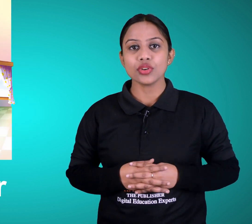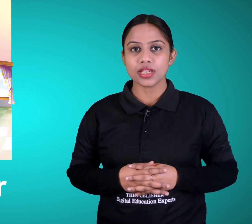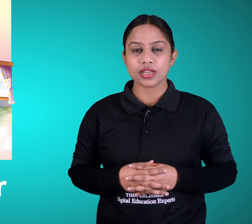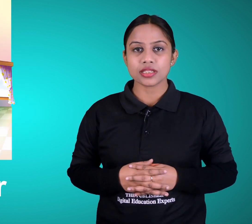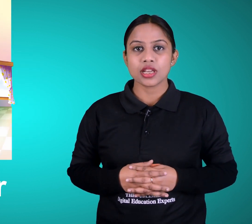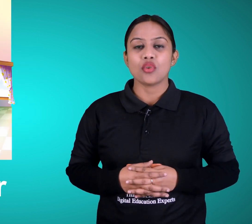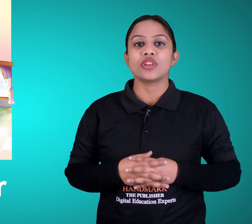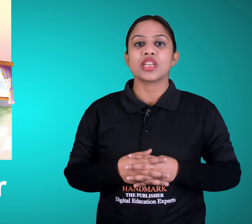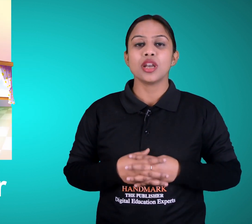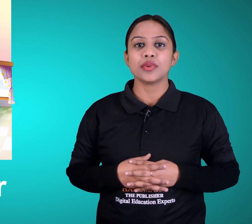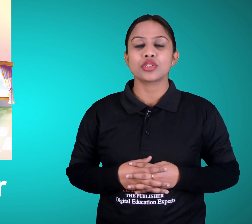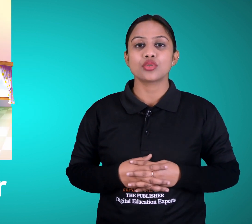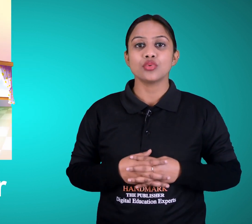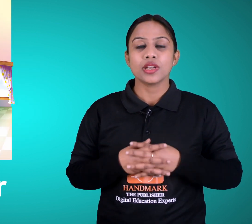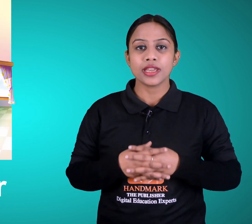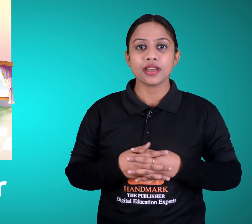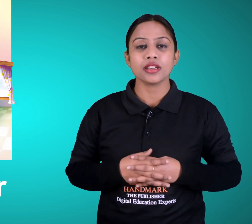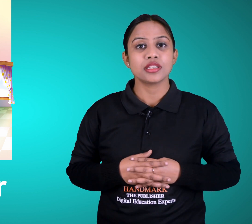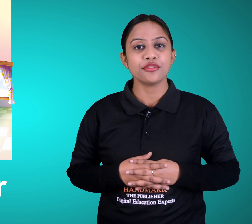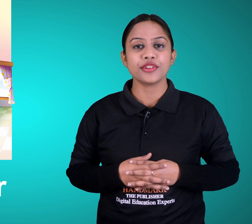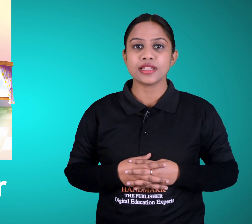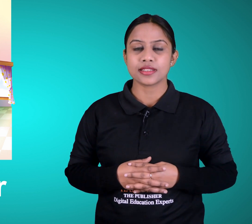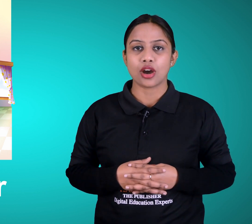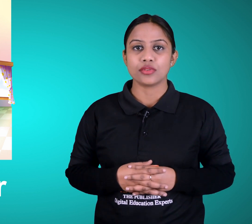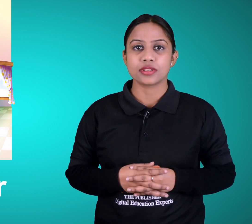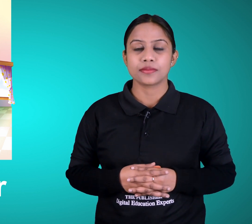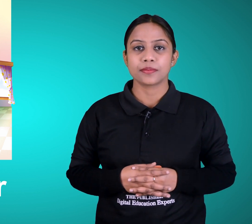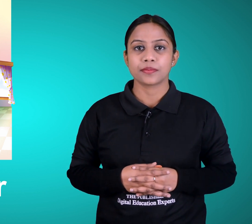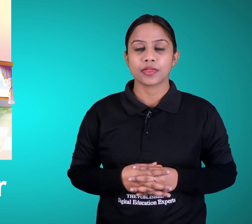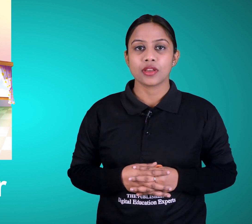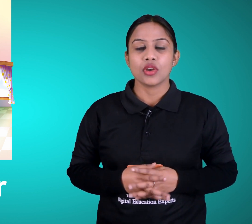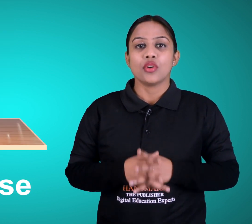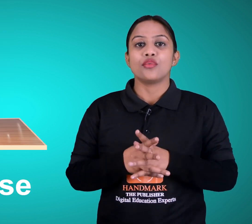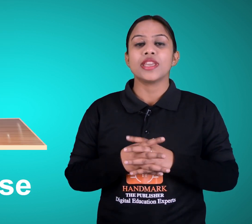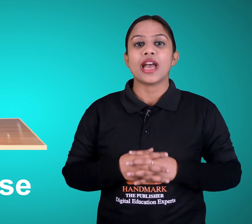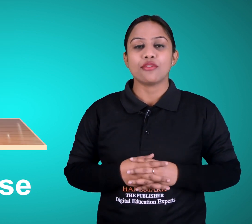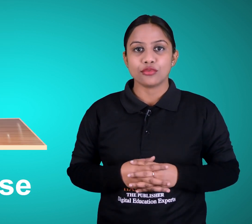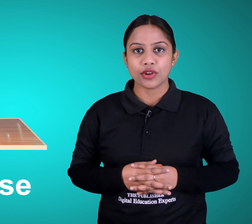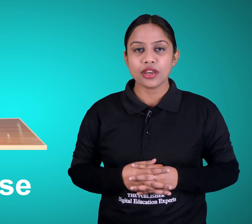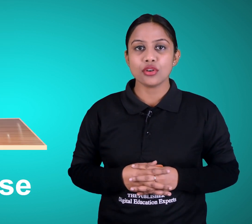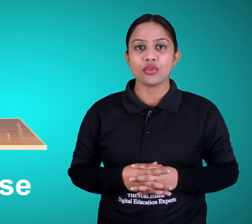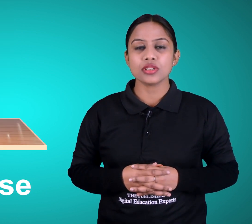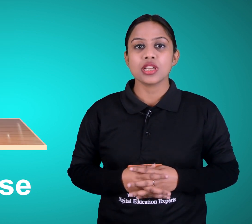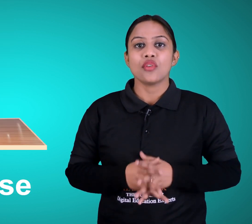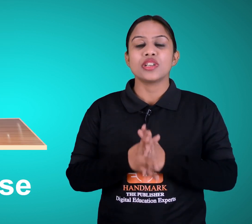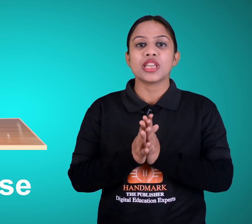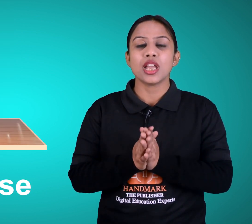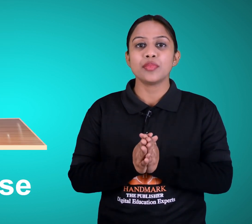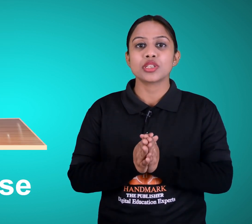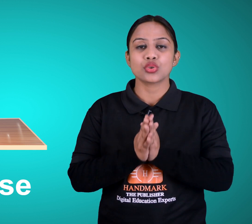ears which help us to hear different sounds we have one nose which help us to